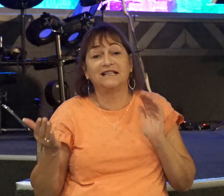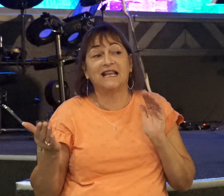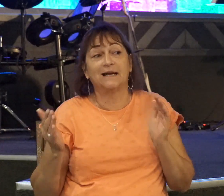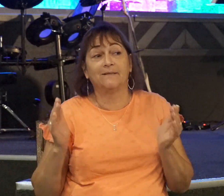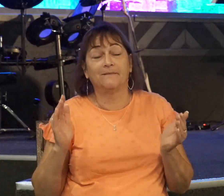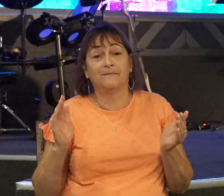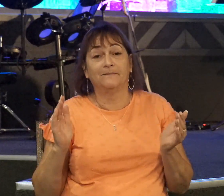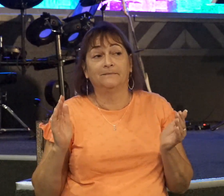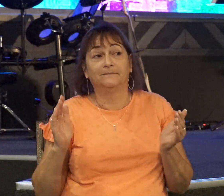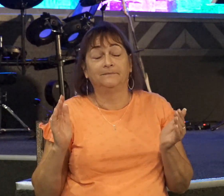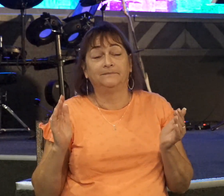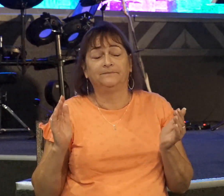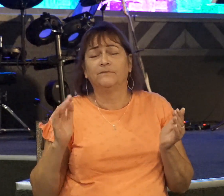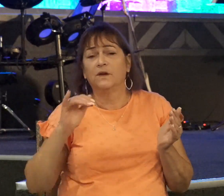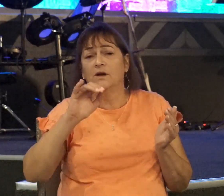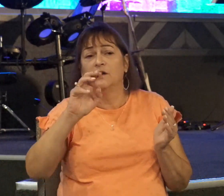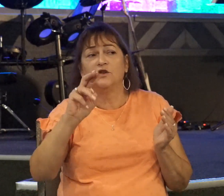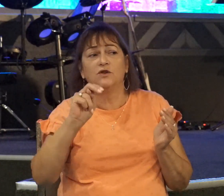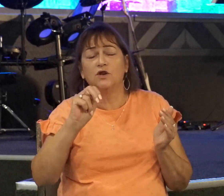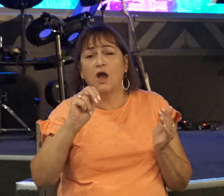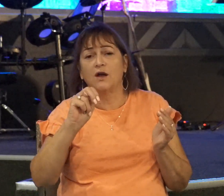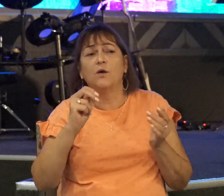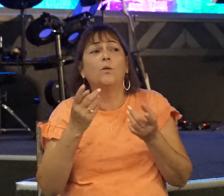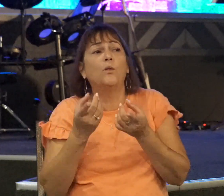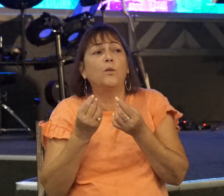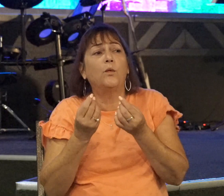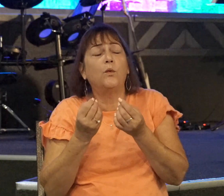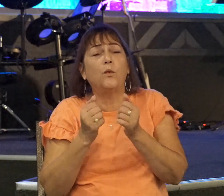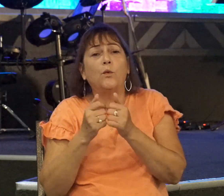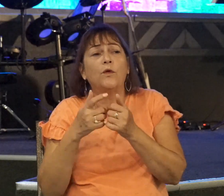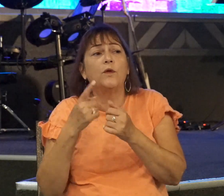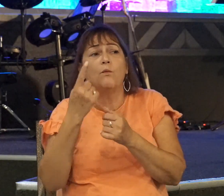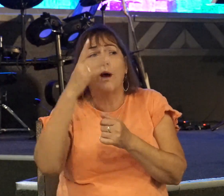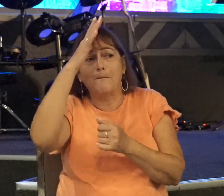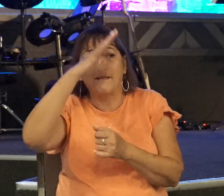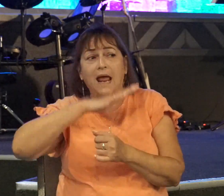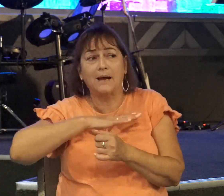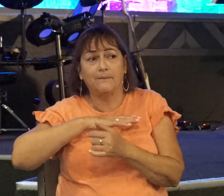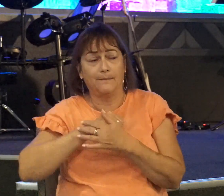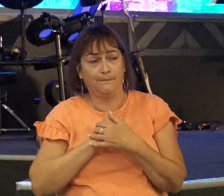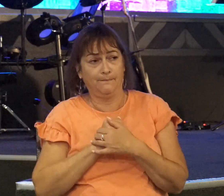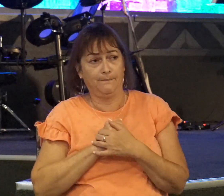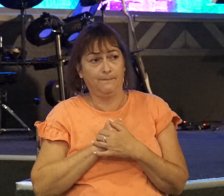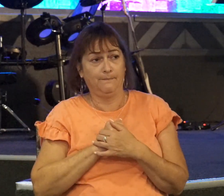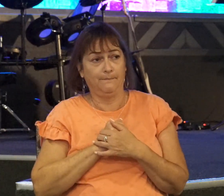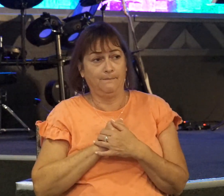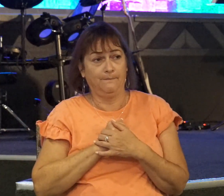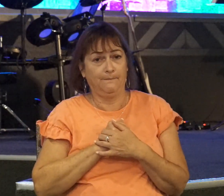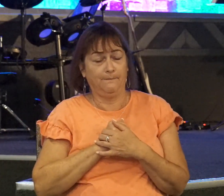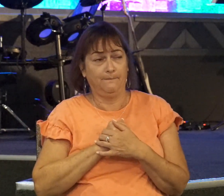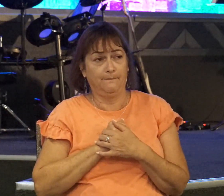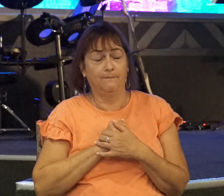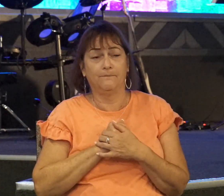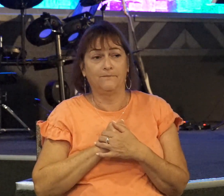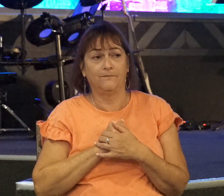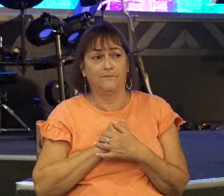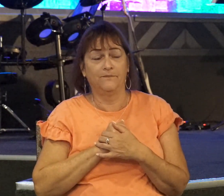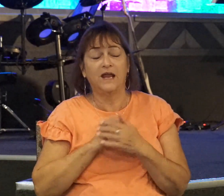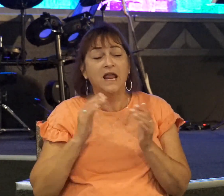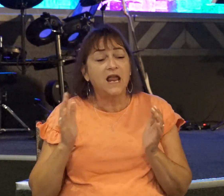What did Jonathan do with his one man? Well, he encouraged him in the Lord.